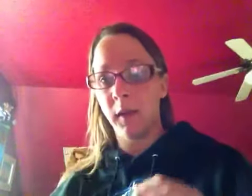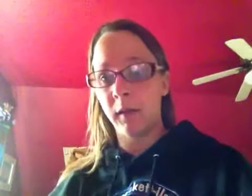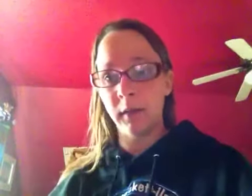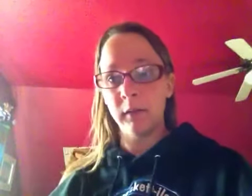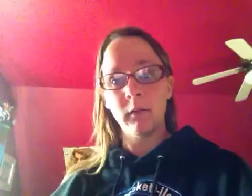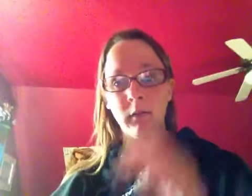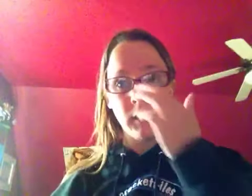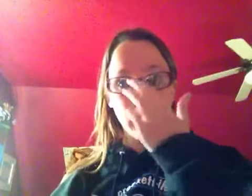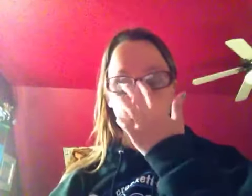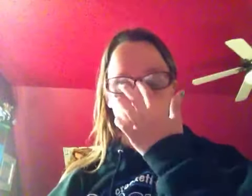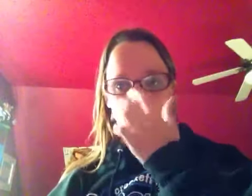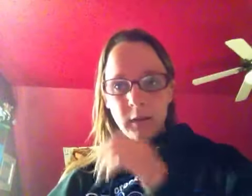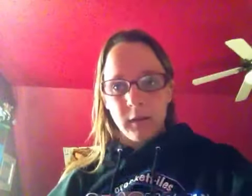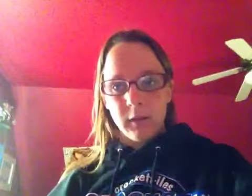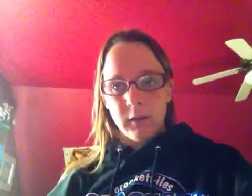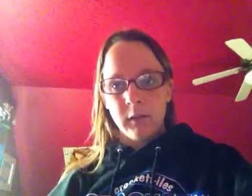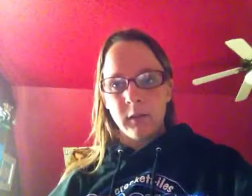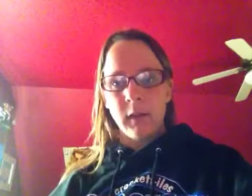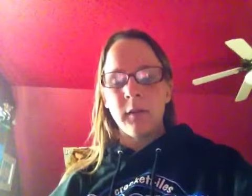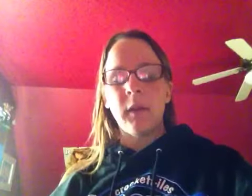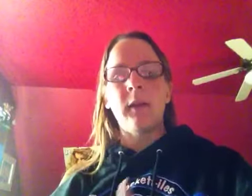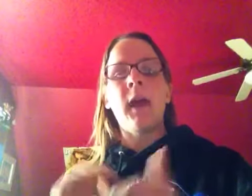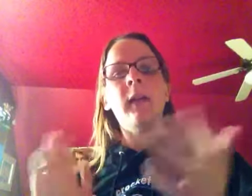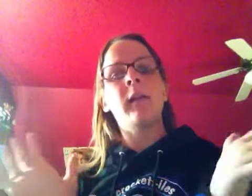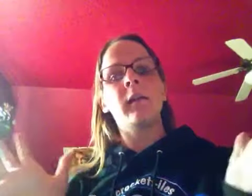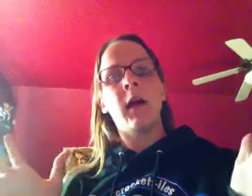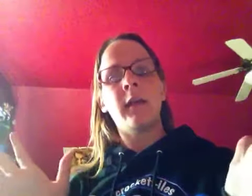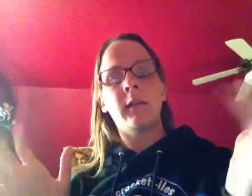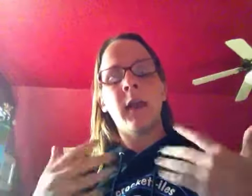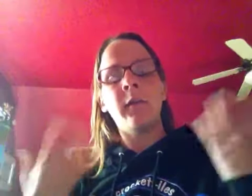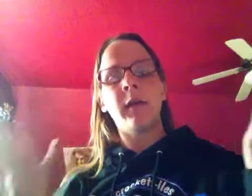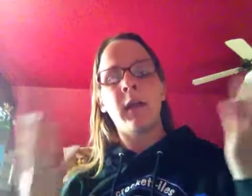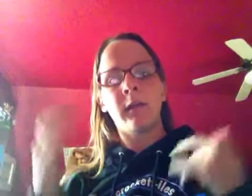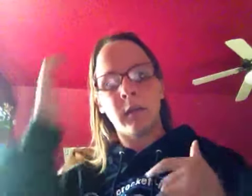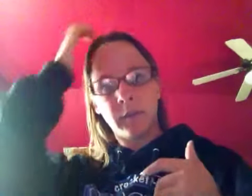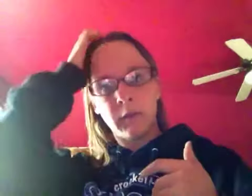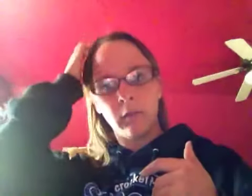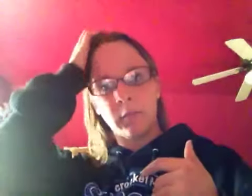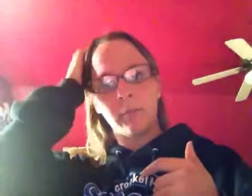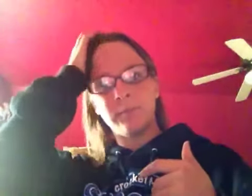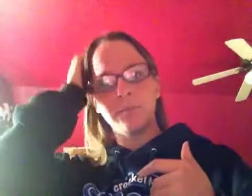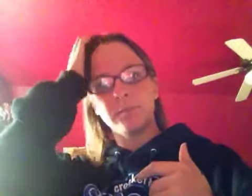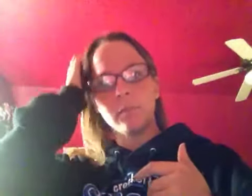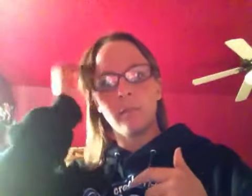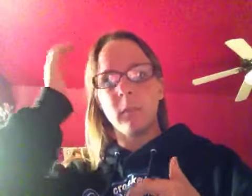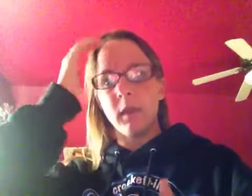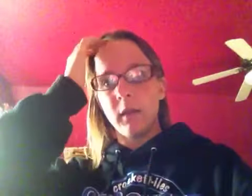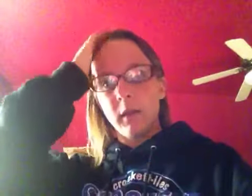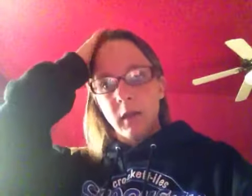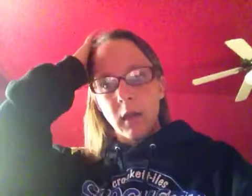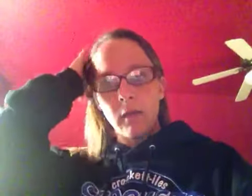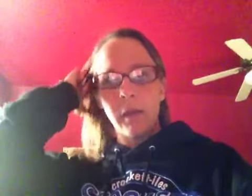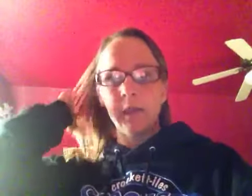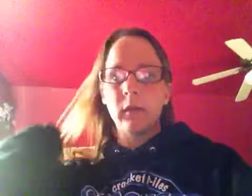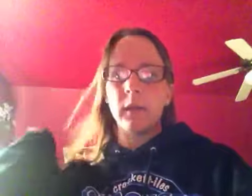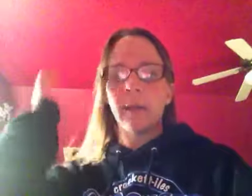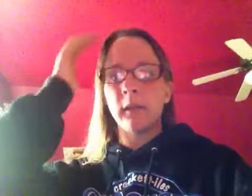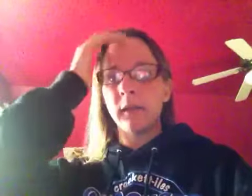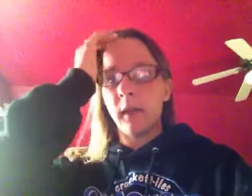fire it and stuff and they had like a lot of they have like a lot of stuff to choose from Okay, so next I talk